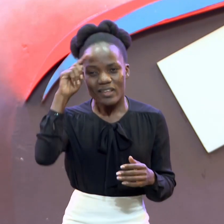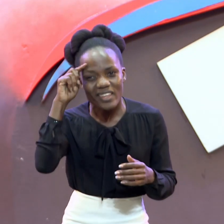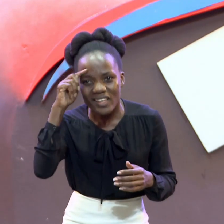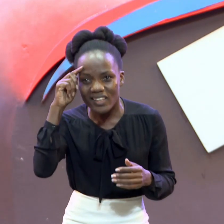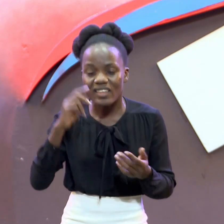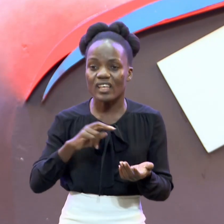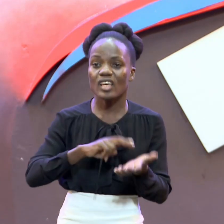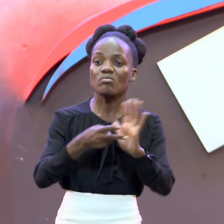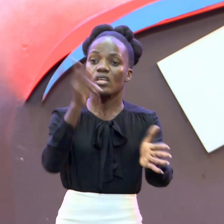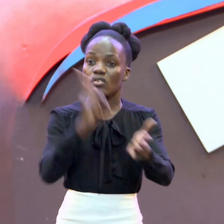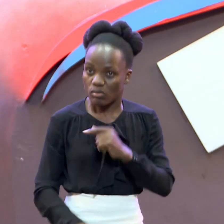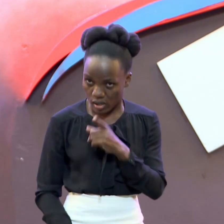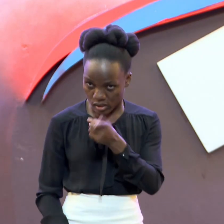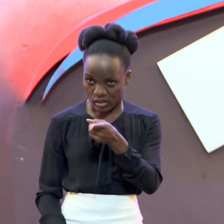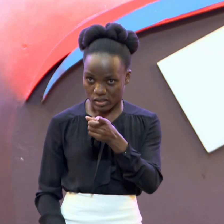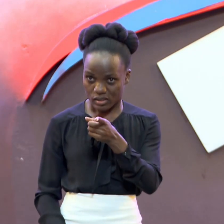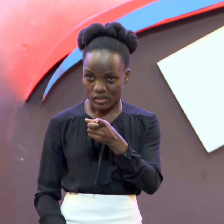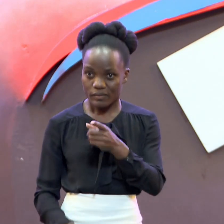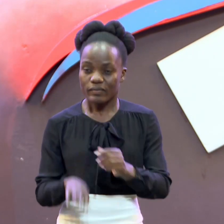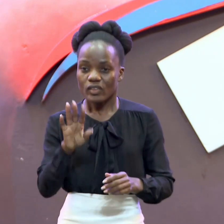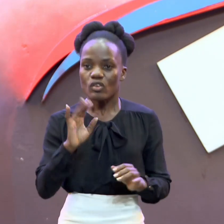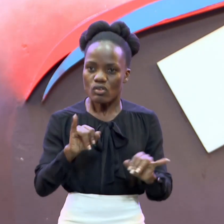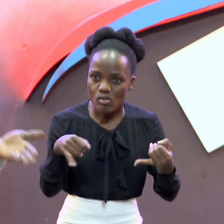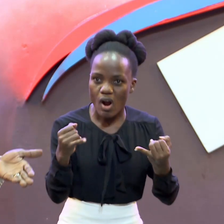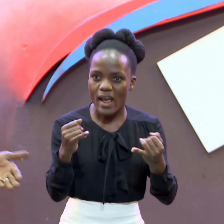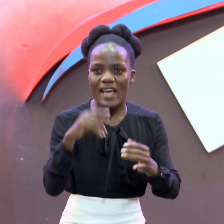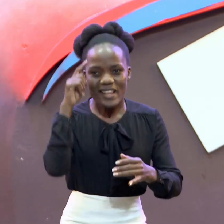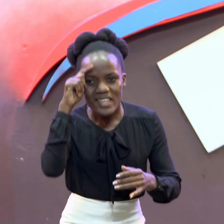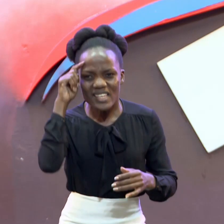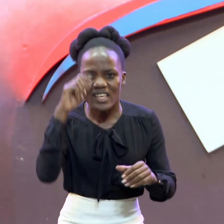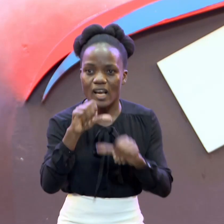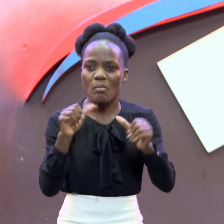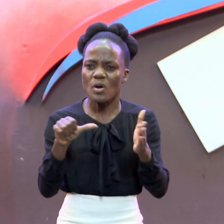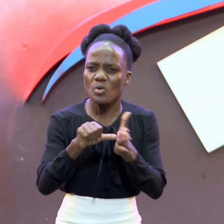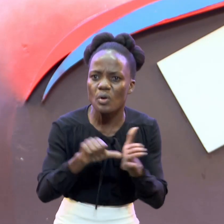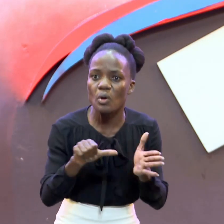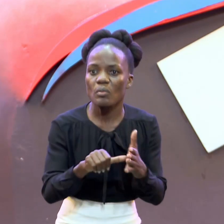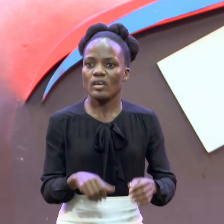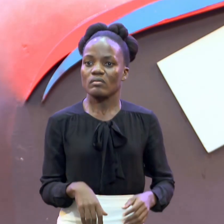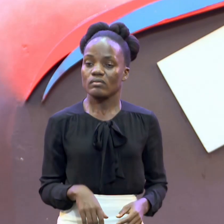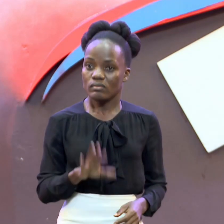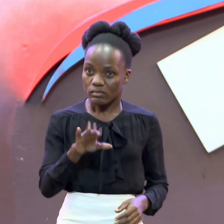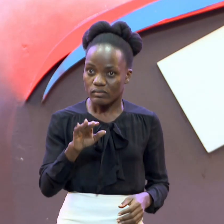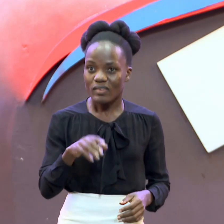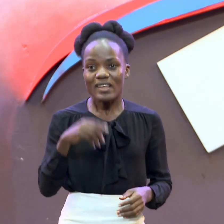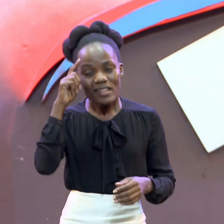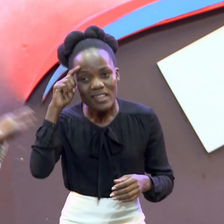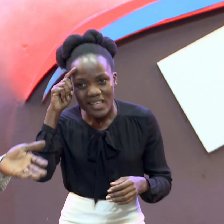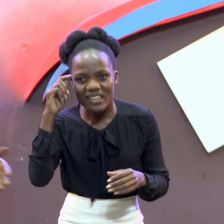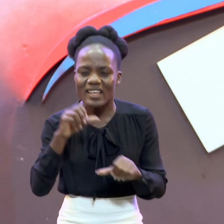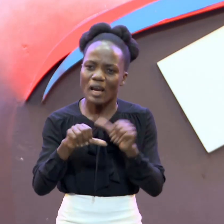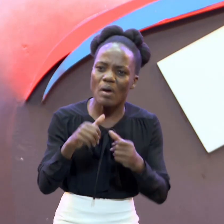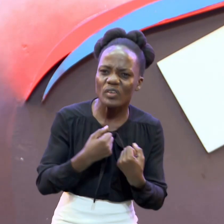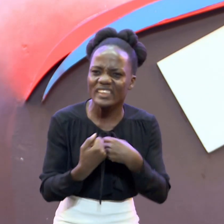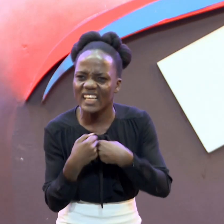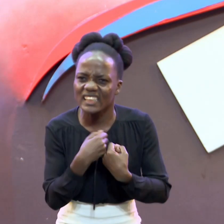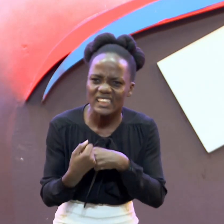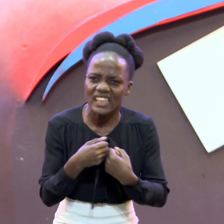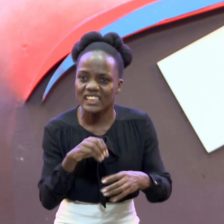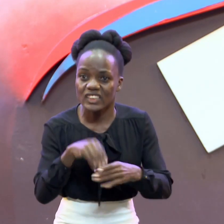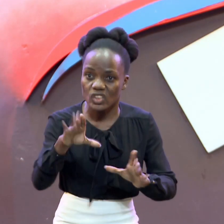What It Does To You When You Meditate On Your Problems When You Meditate On Your Challenges